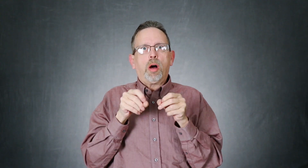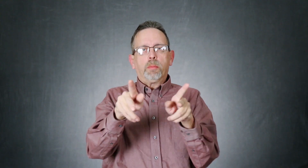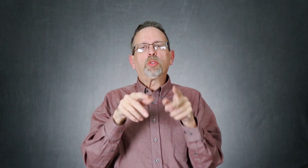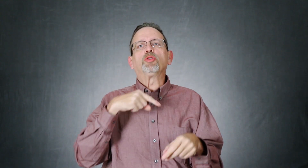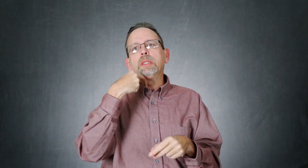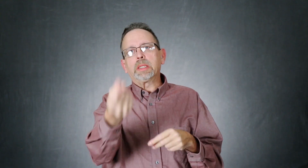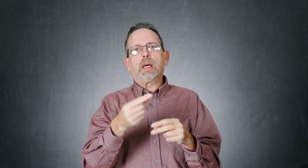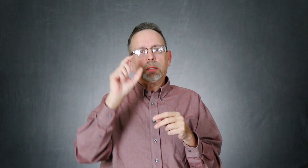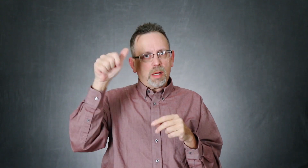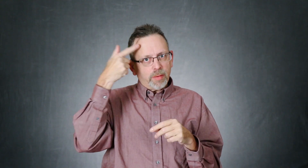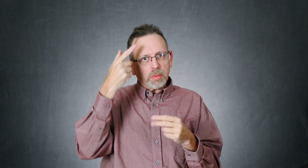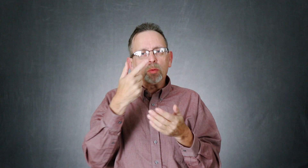government what to do for you.